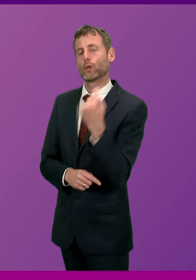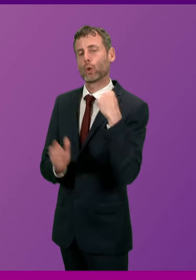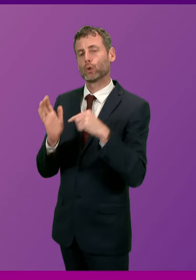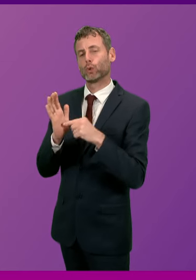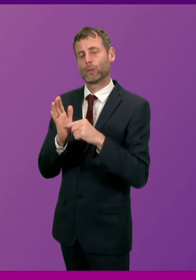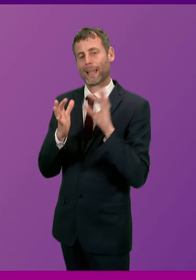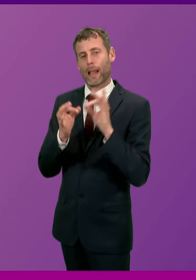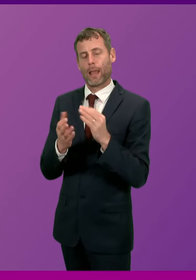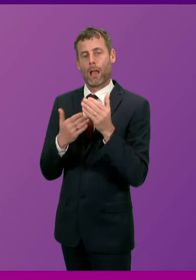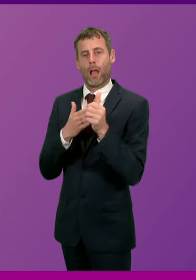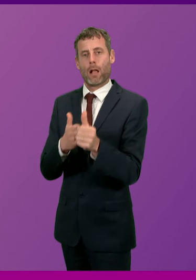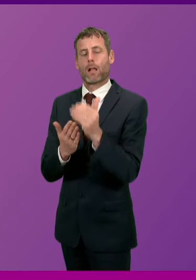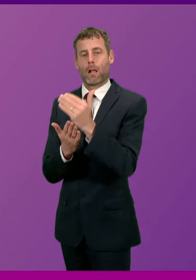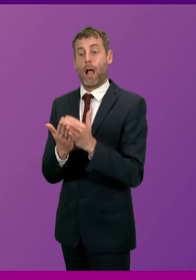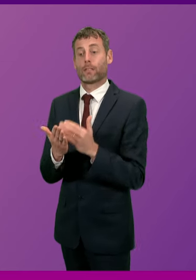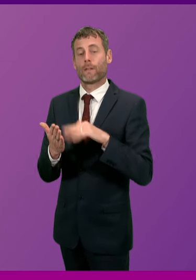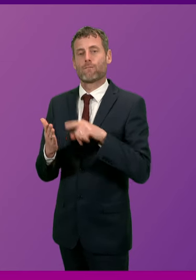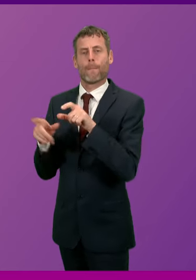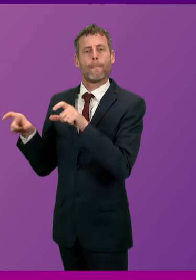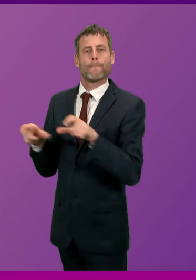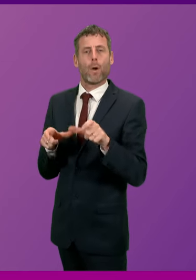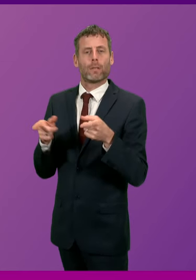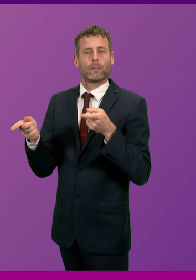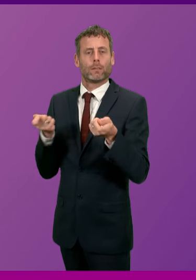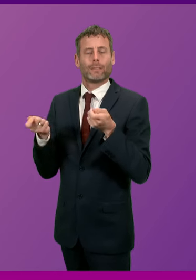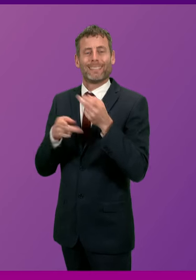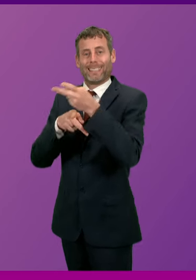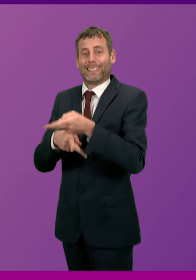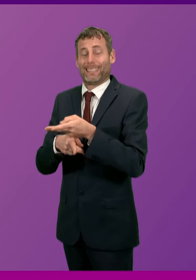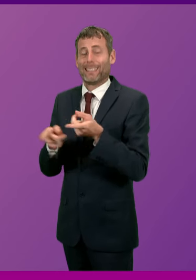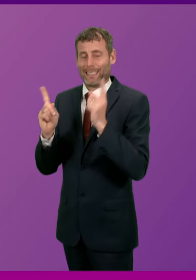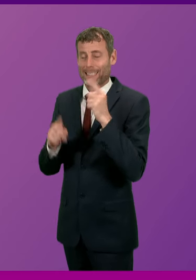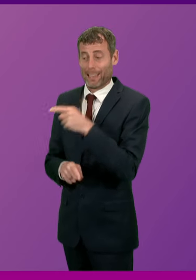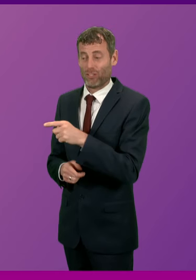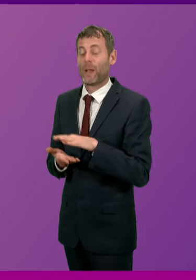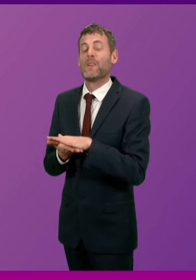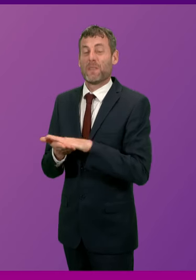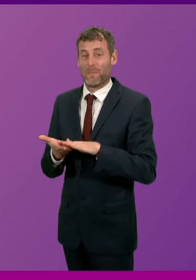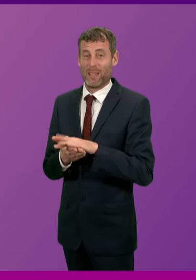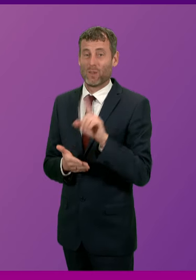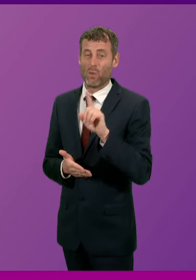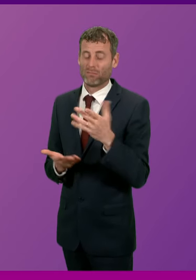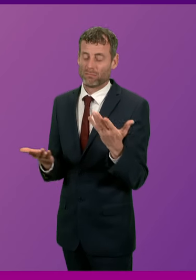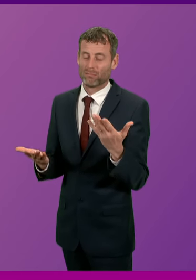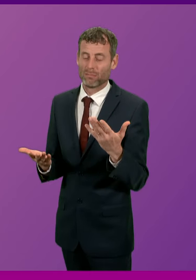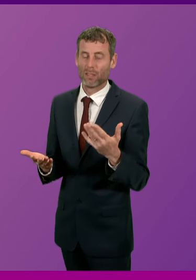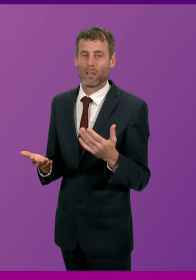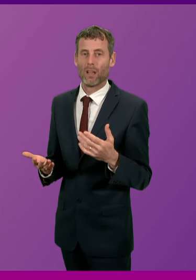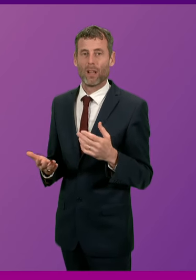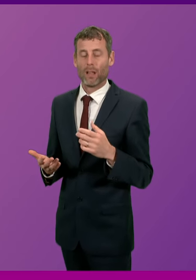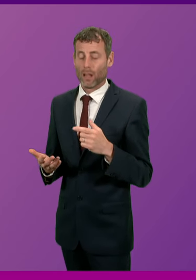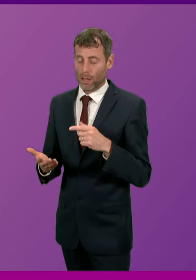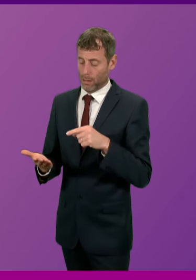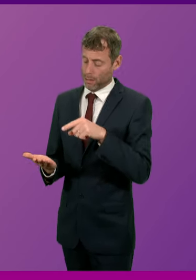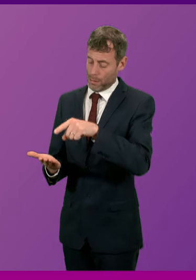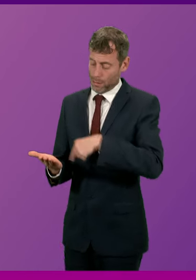given to me by the permanent secretary which regrettably from my perspective means that a significant amount of the explanation